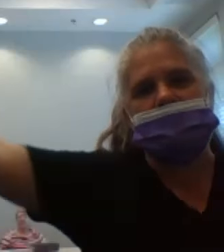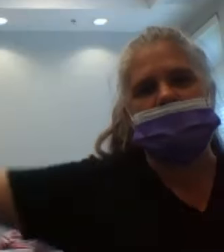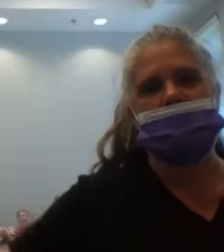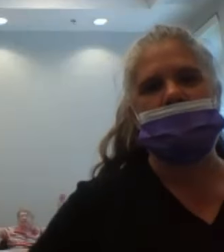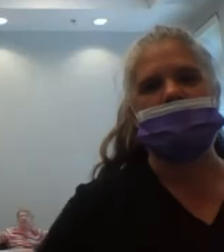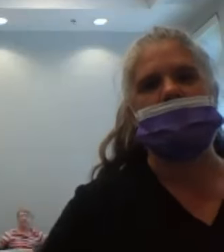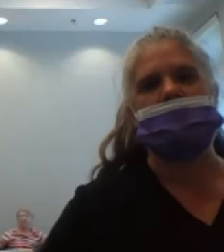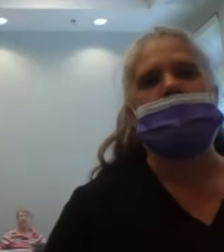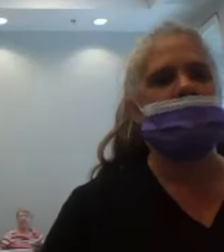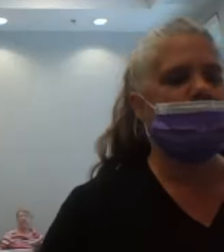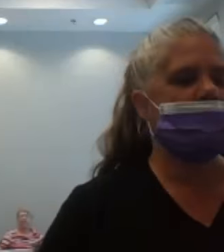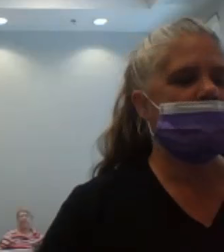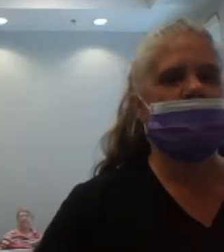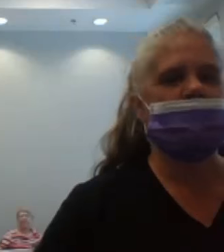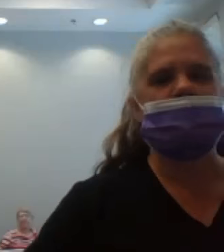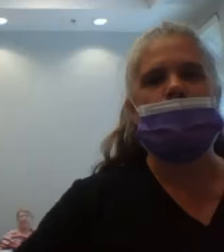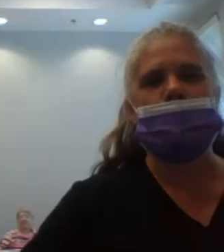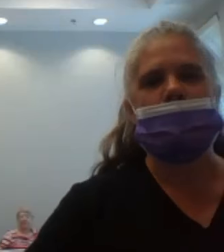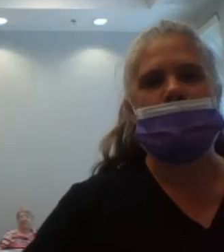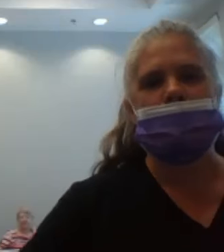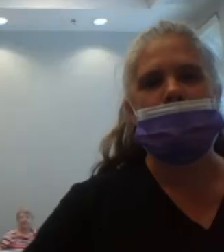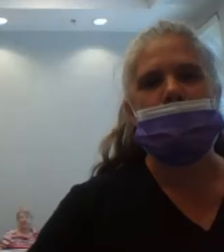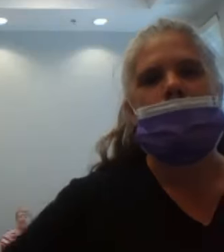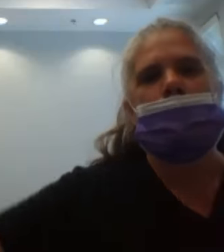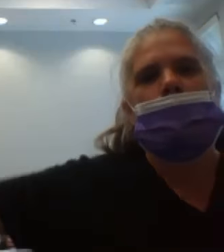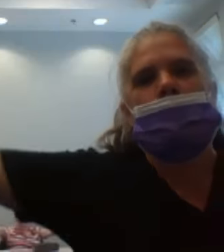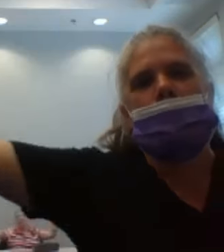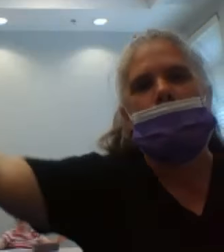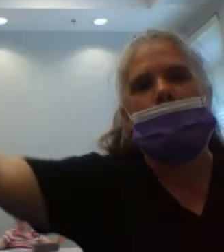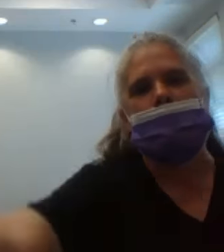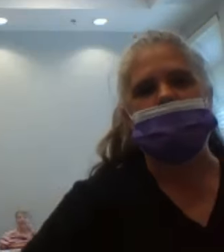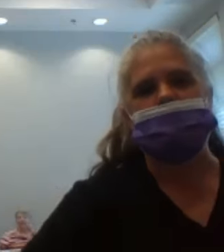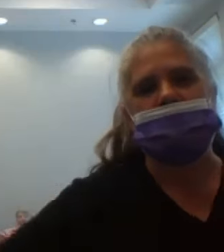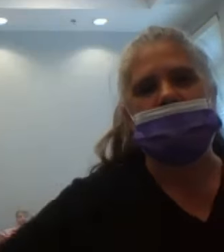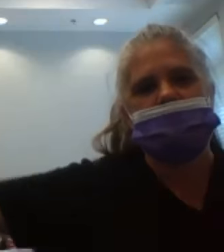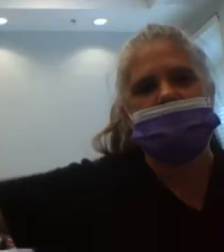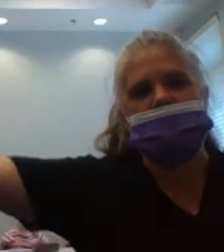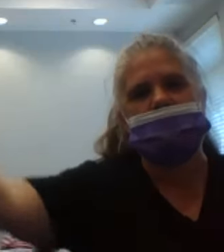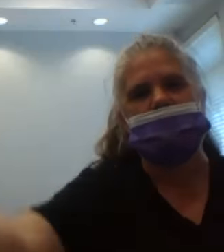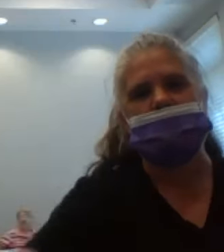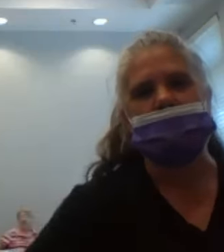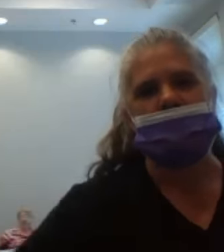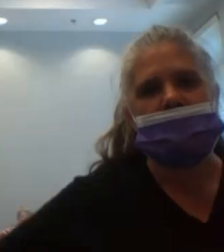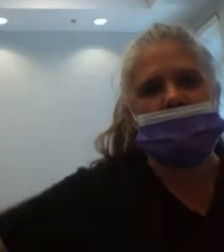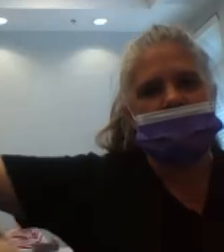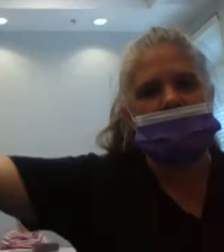Now we're to do it forwards. it One, two, three,